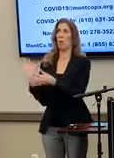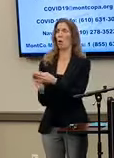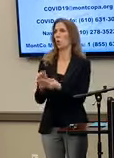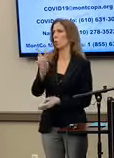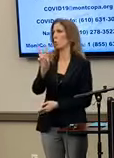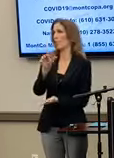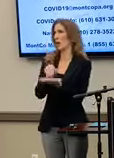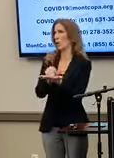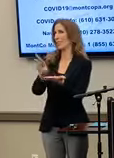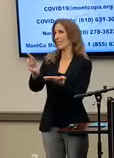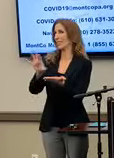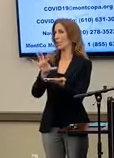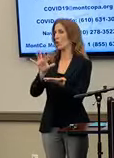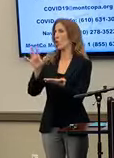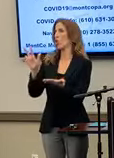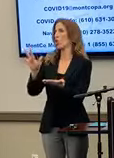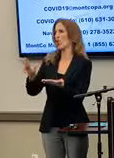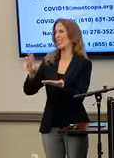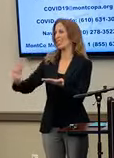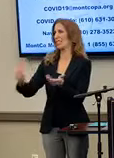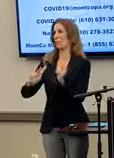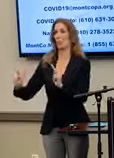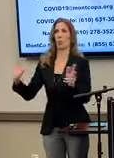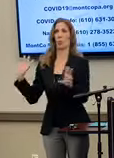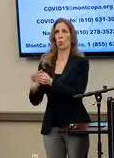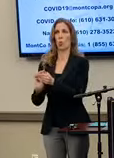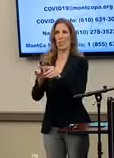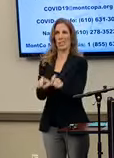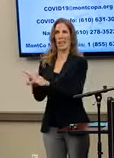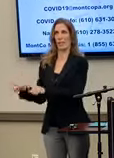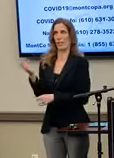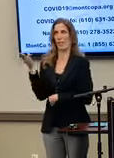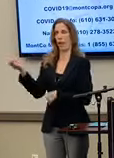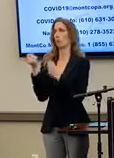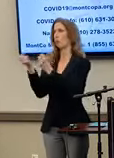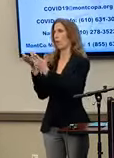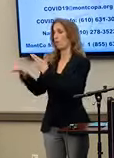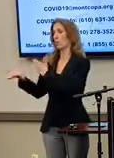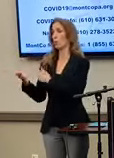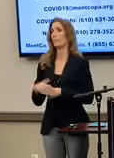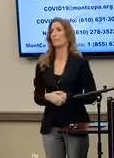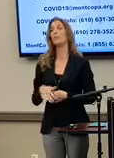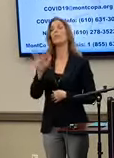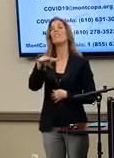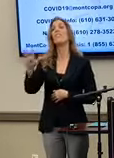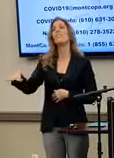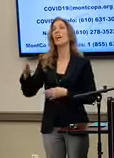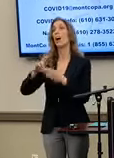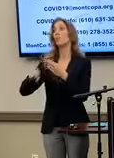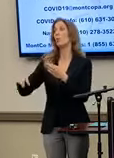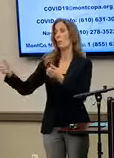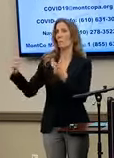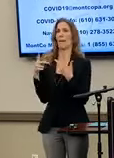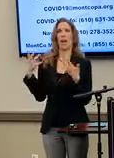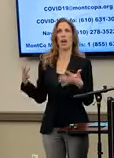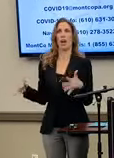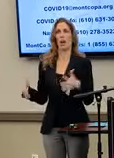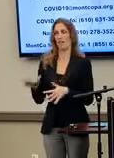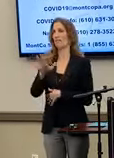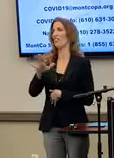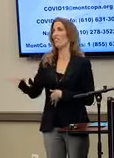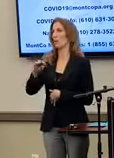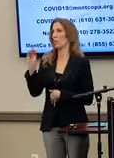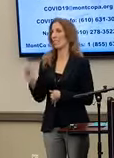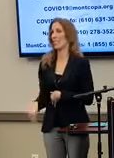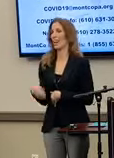,636 individuals. We have 55% of those tests back, and we continue